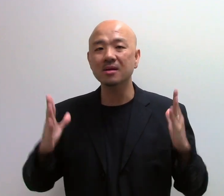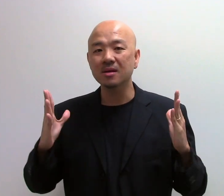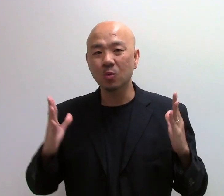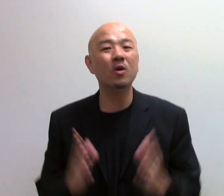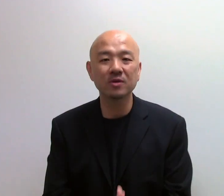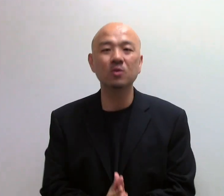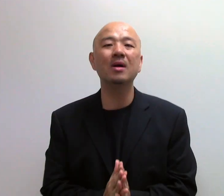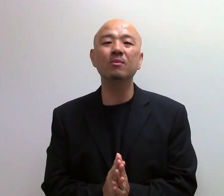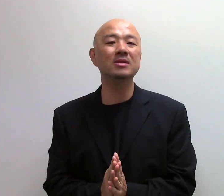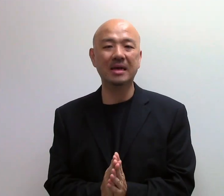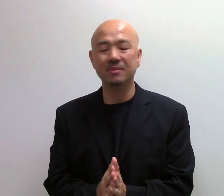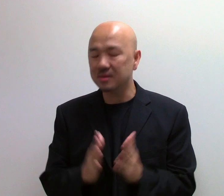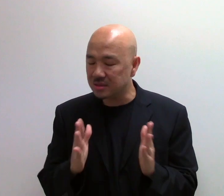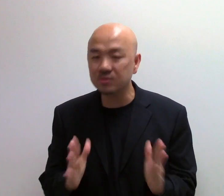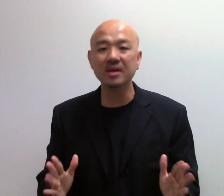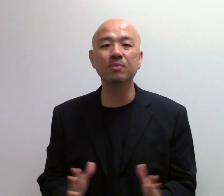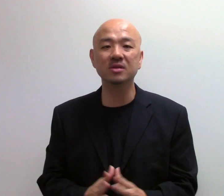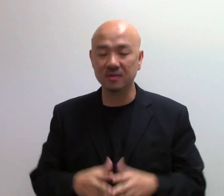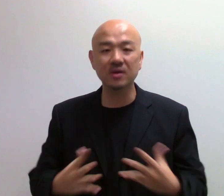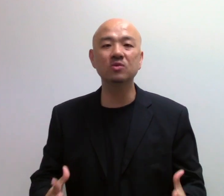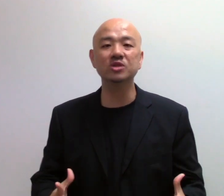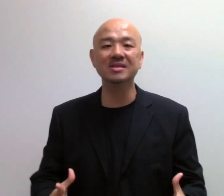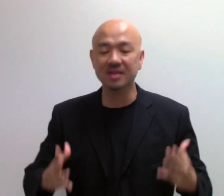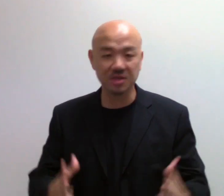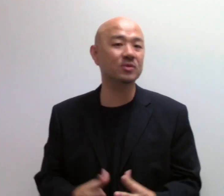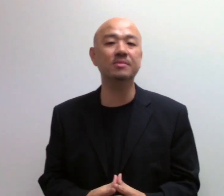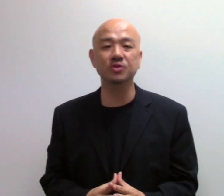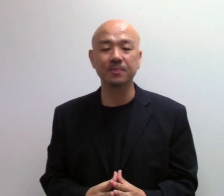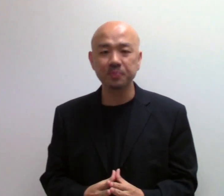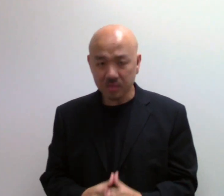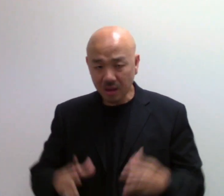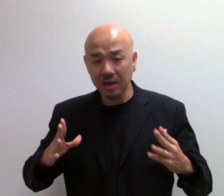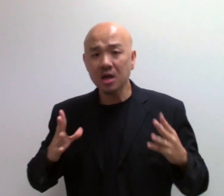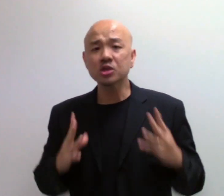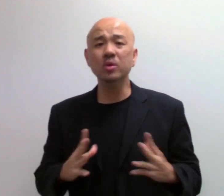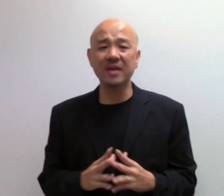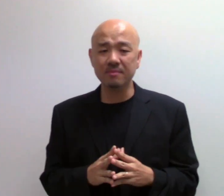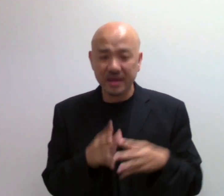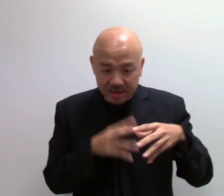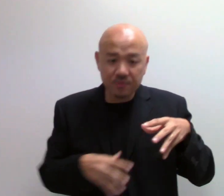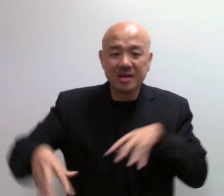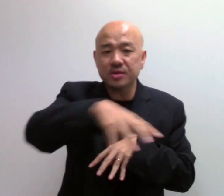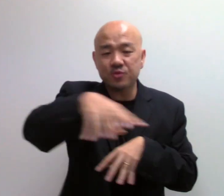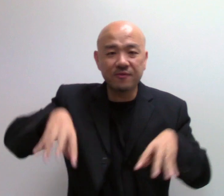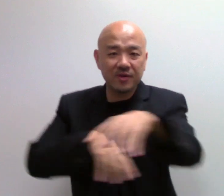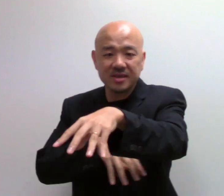warn you one more time. It's really important you want to do JC, H2 Chemistry. So, with that in mind, can I actually reverse